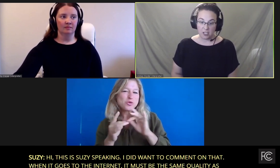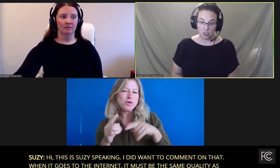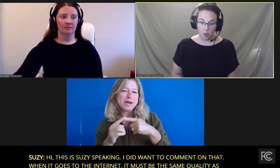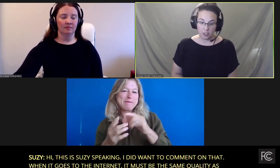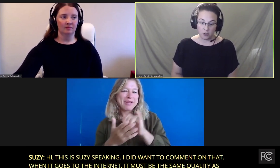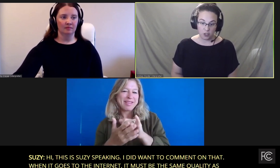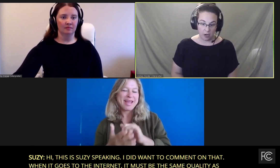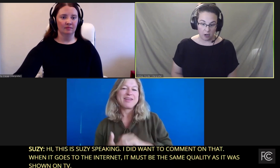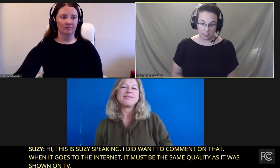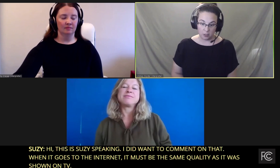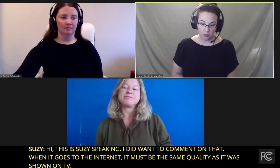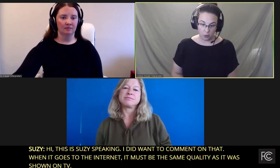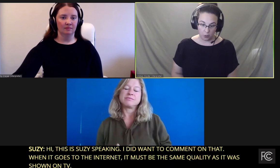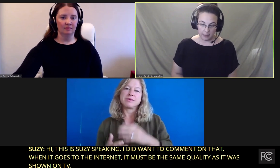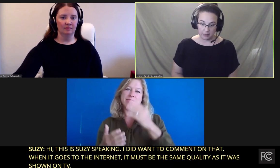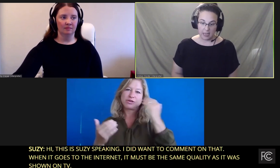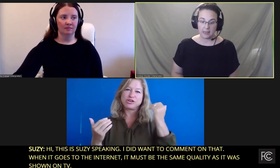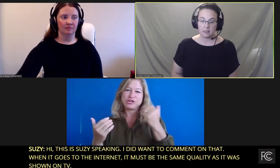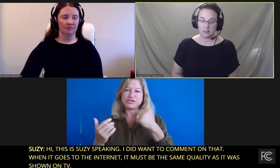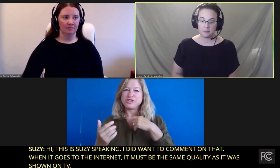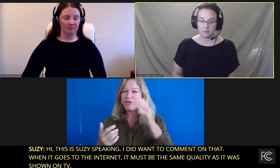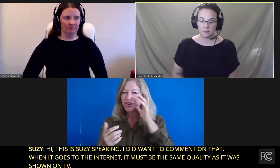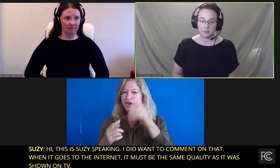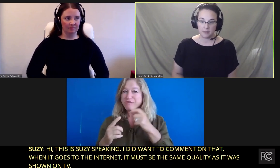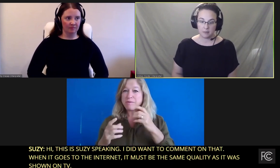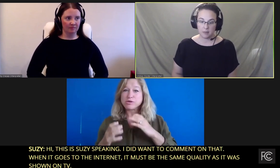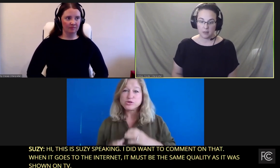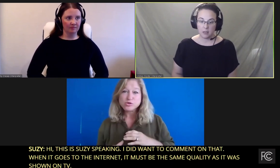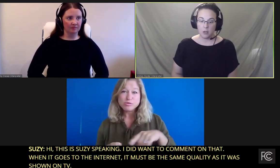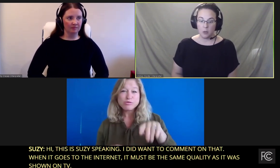And I just wanted to share a little story about that.